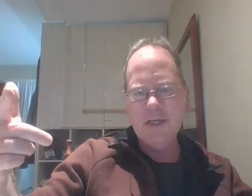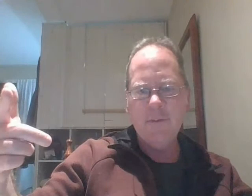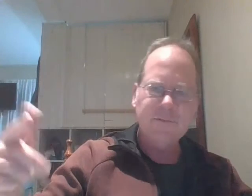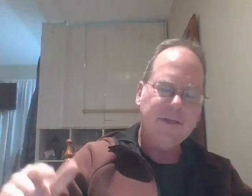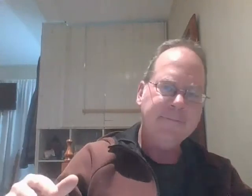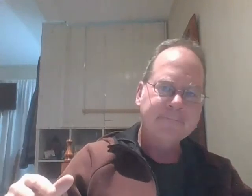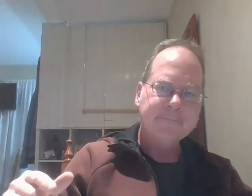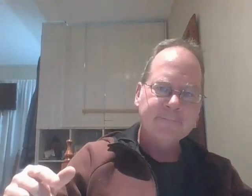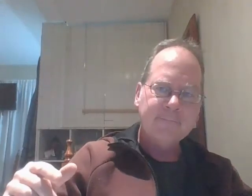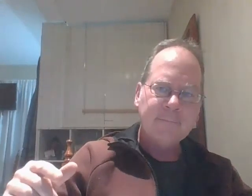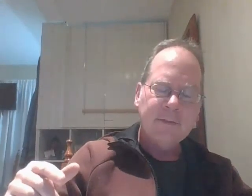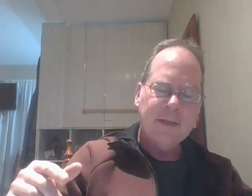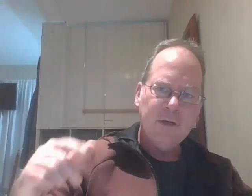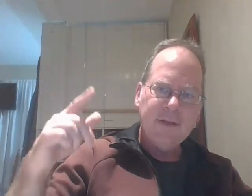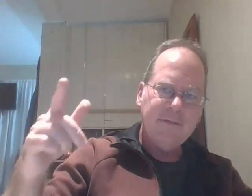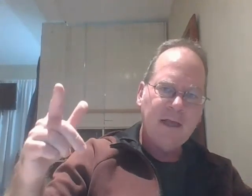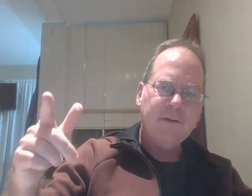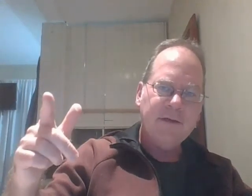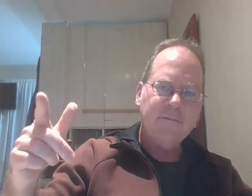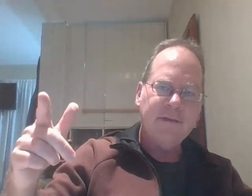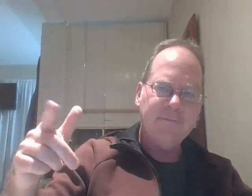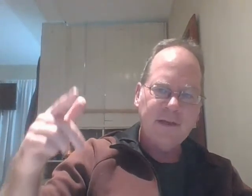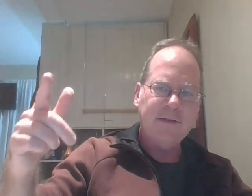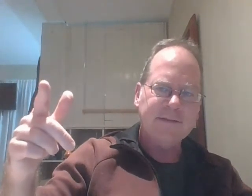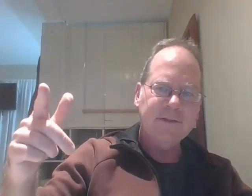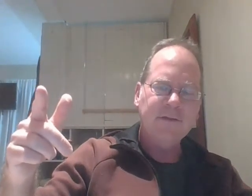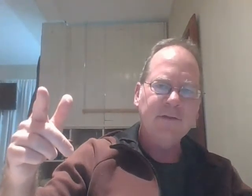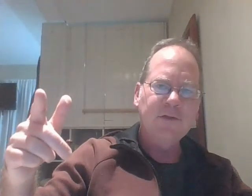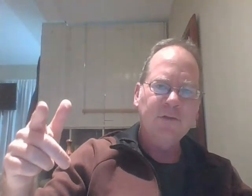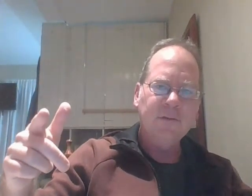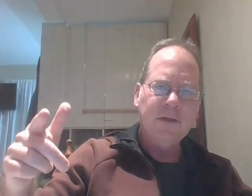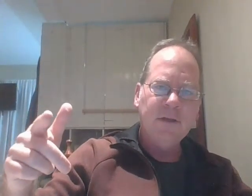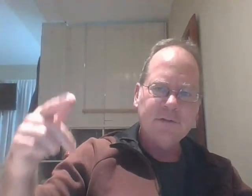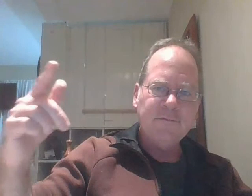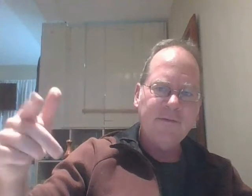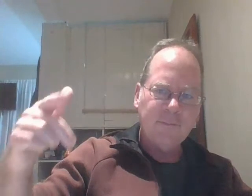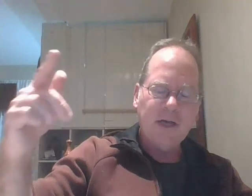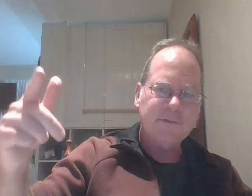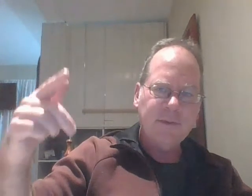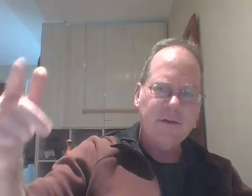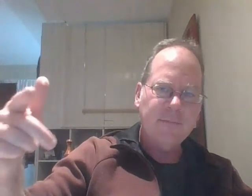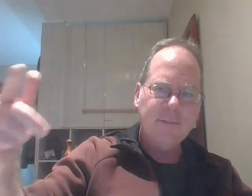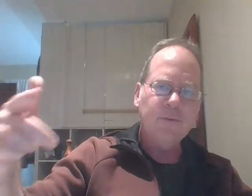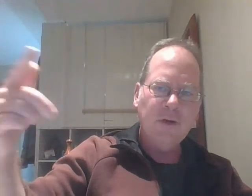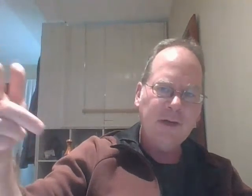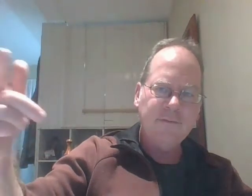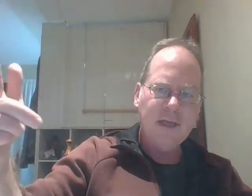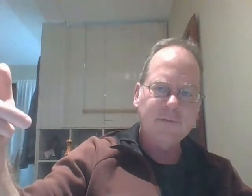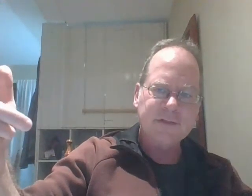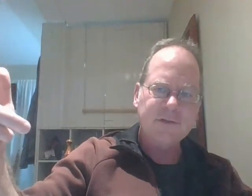is but it'll be available enough that if you have that skill you'll survive and prosper better than people who don't have a valuable skill to